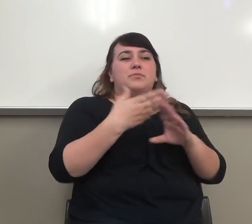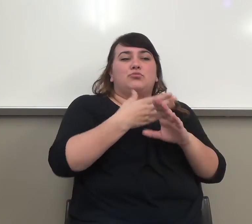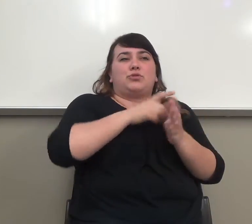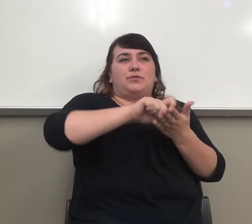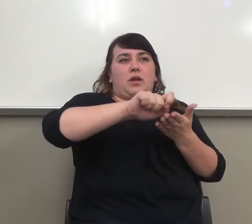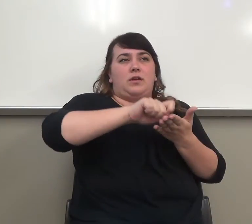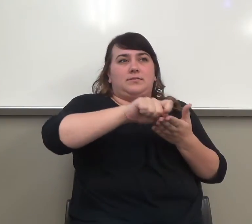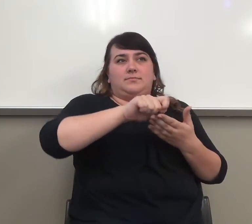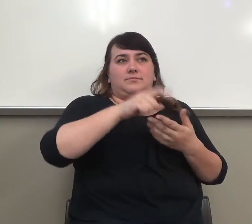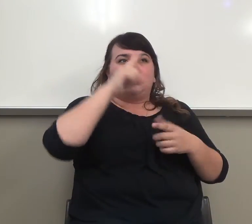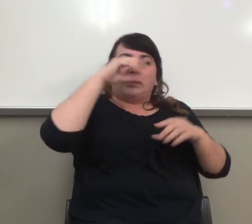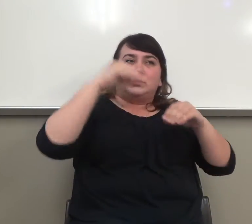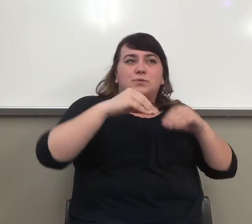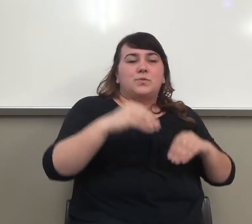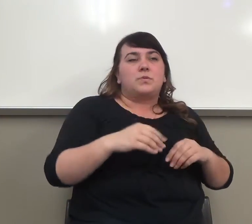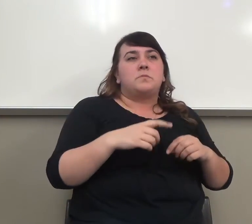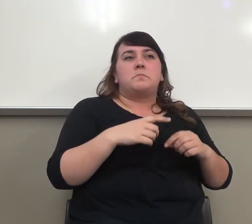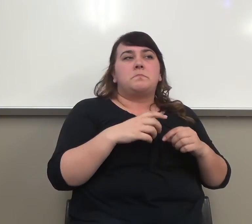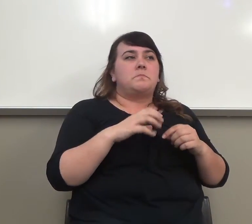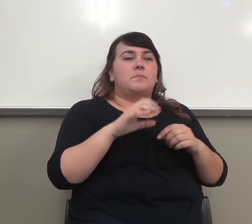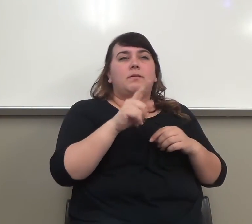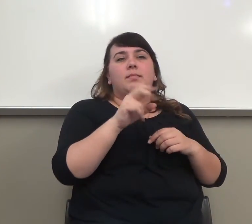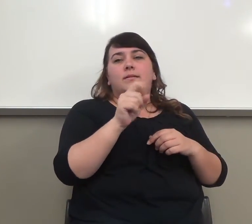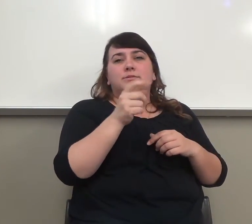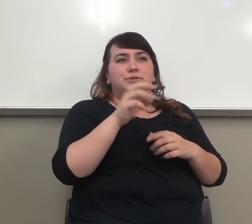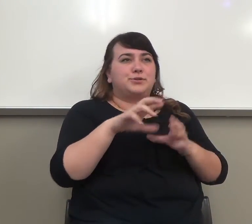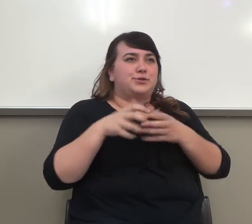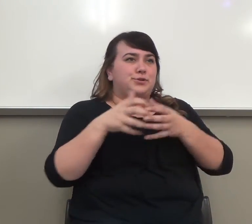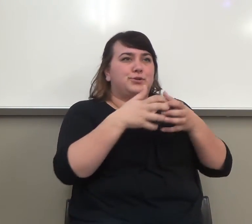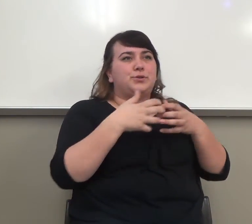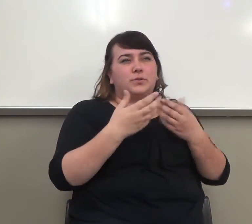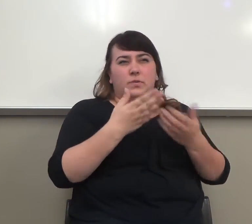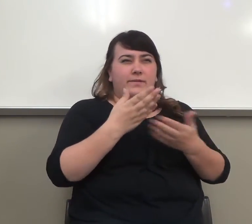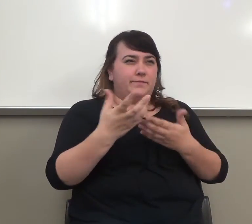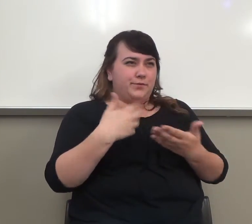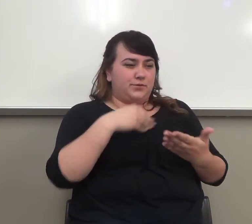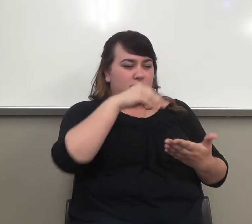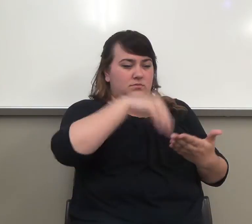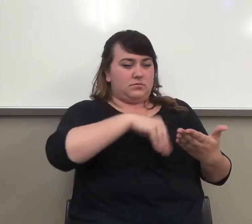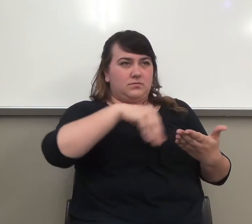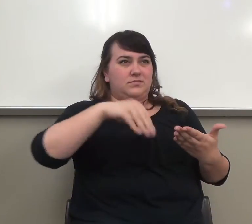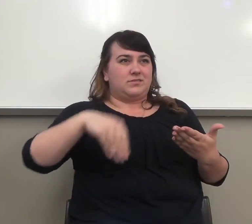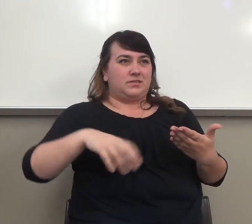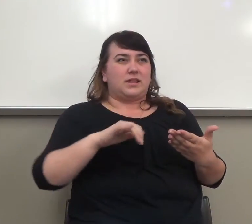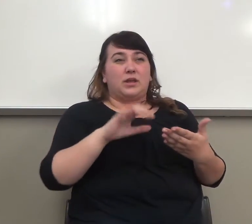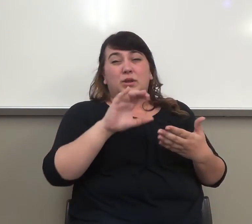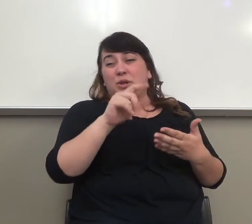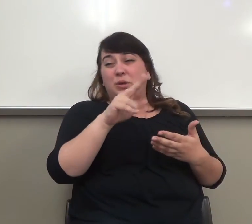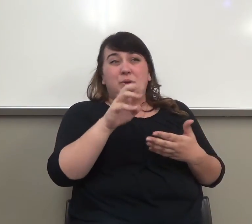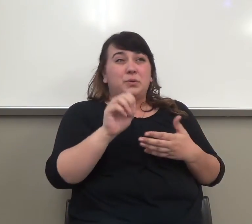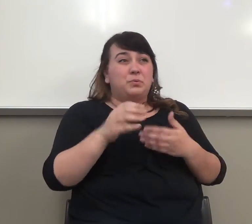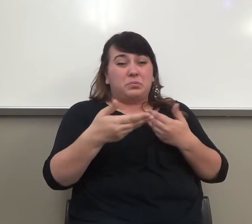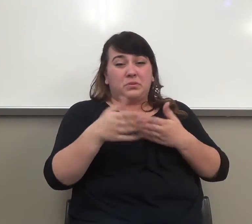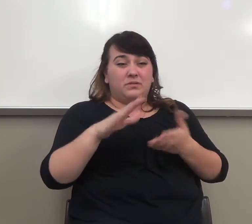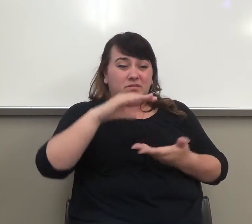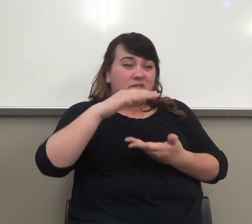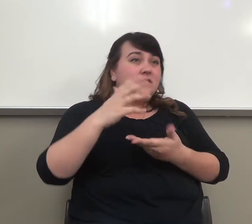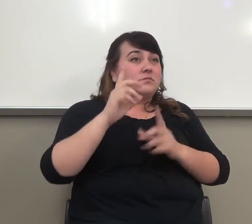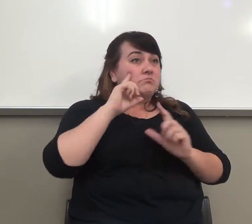here. Okay. Use the pre-writing, if you like those cubes, you can use the cubes. You can